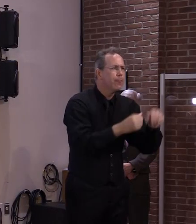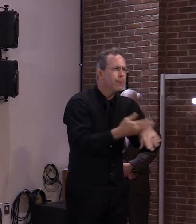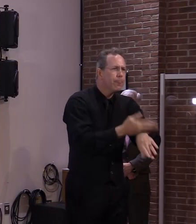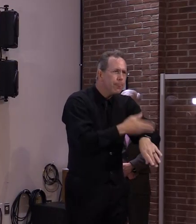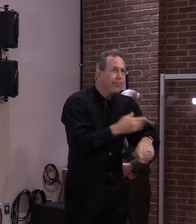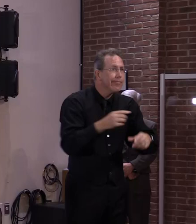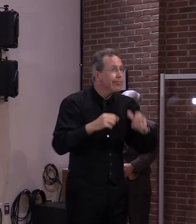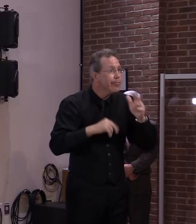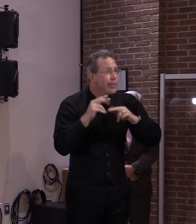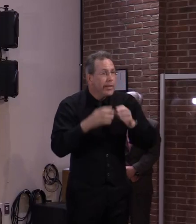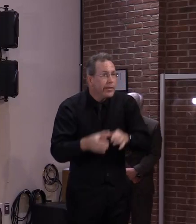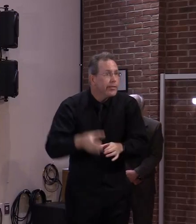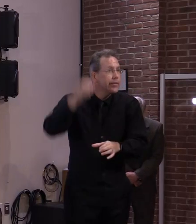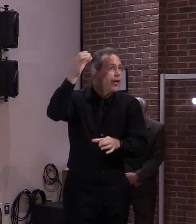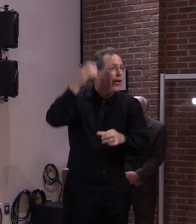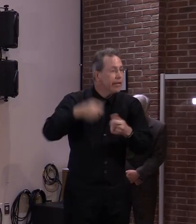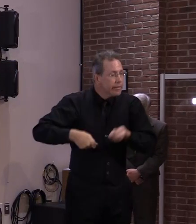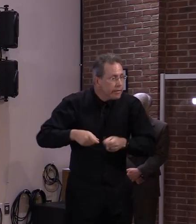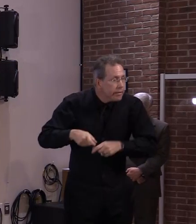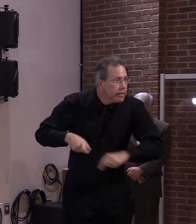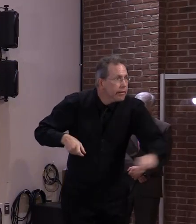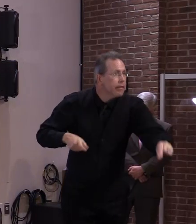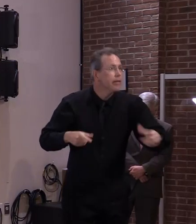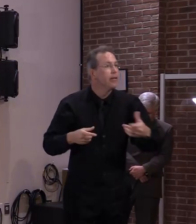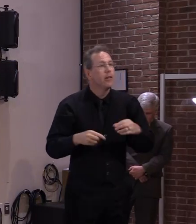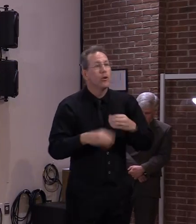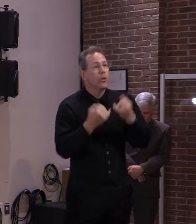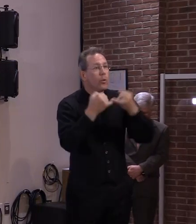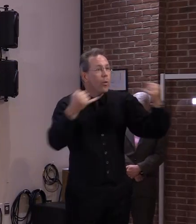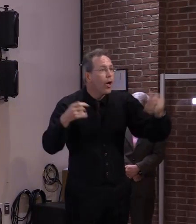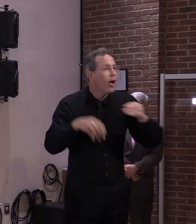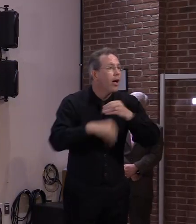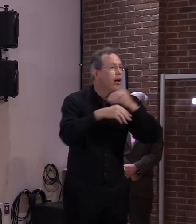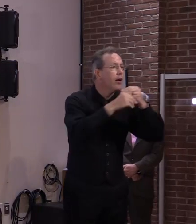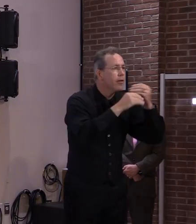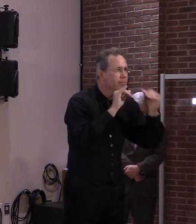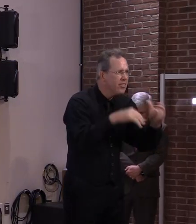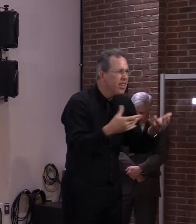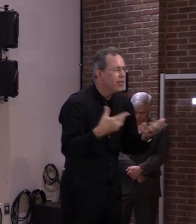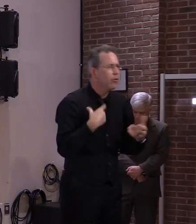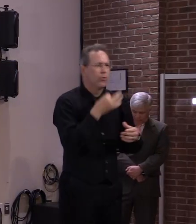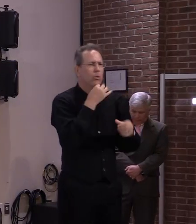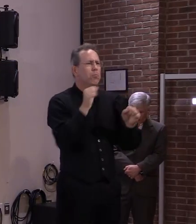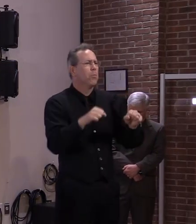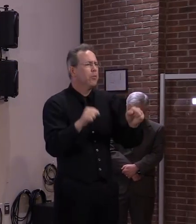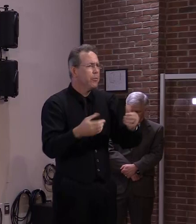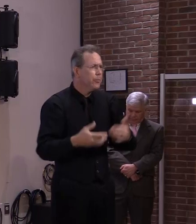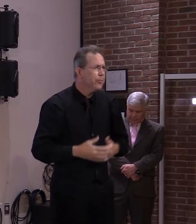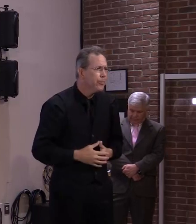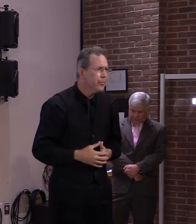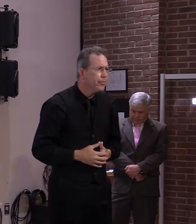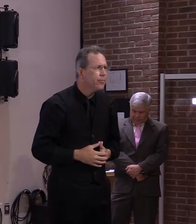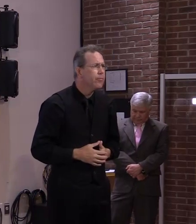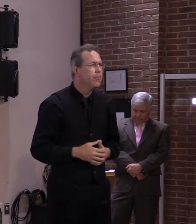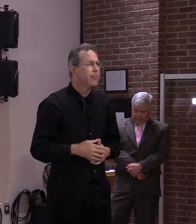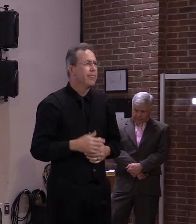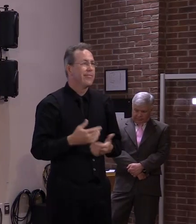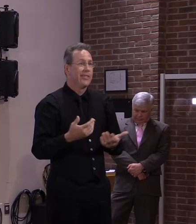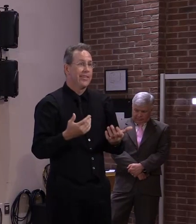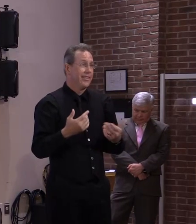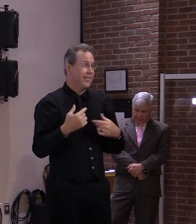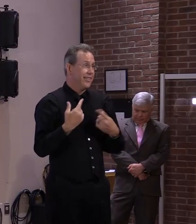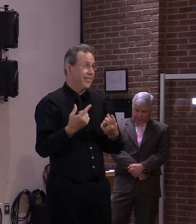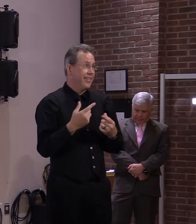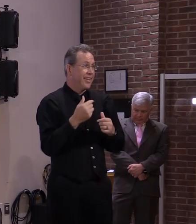Vermonters the broadband that's needed. As far as the cost, again, we